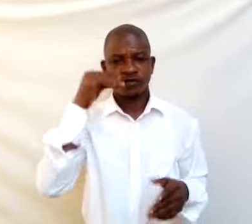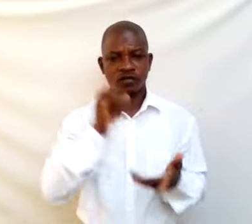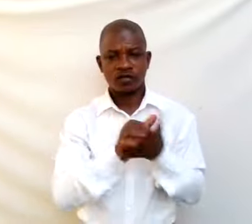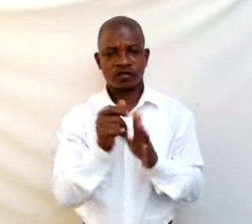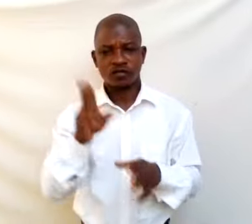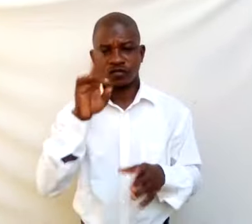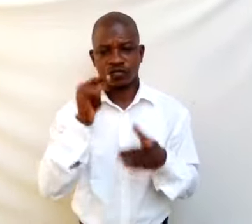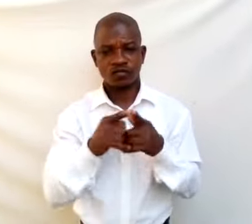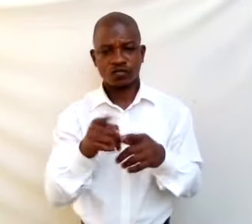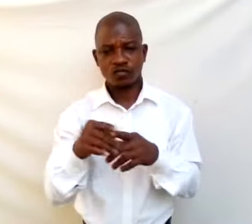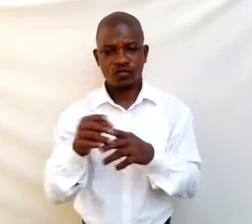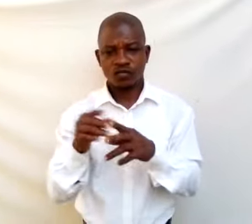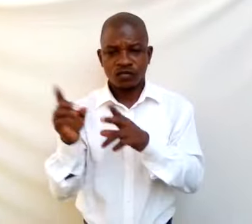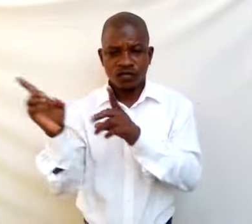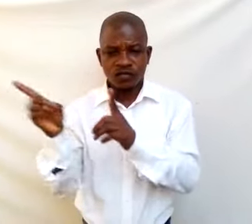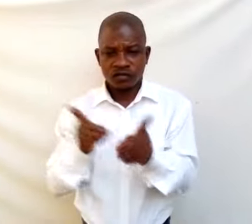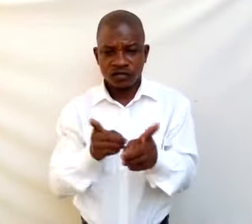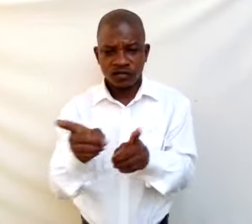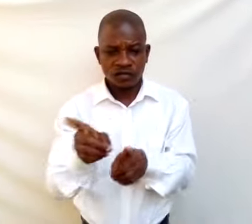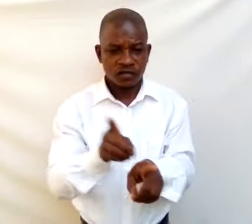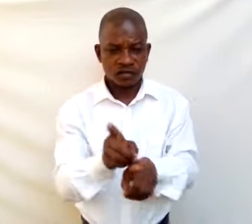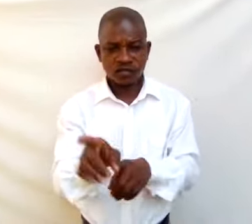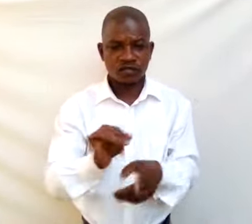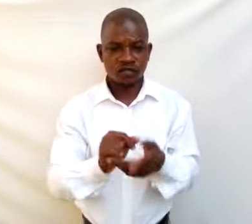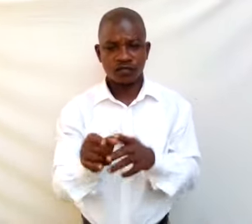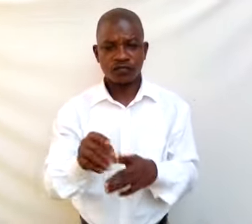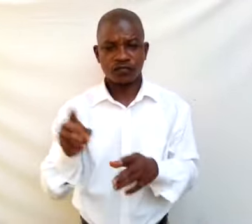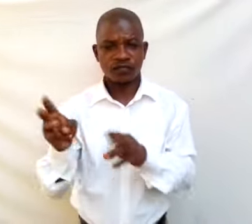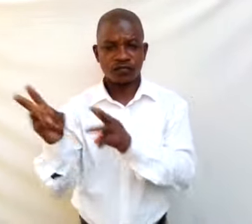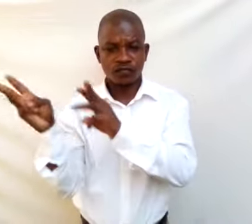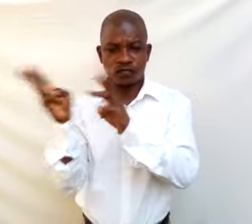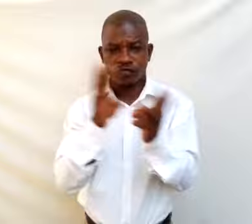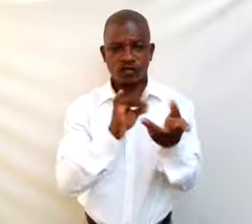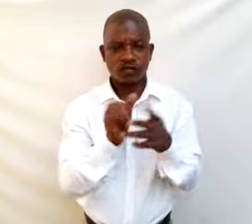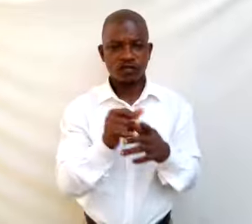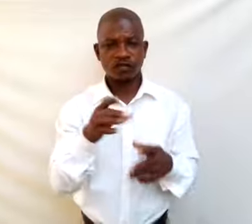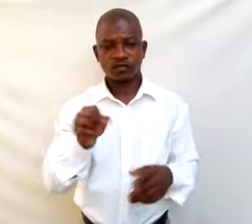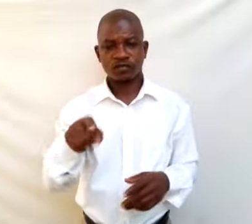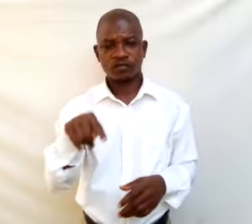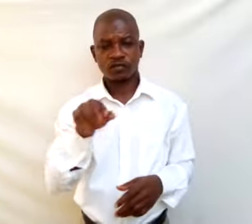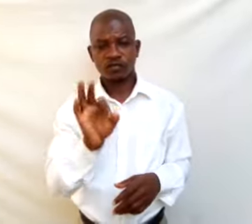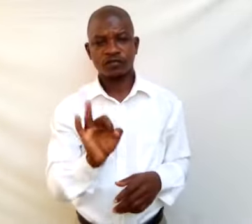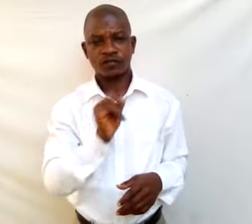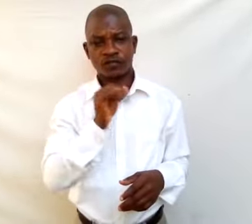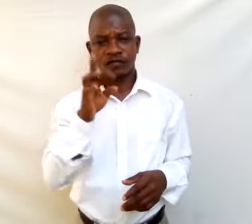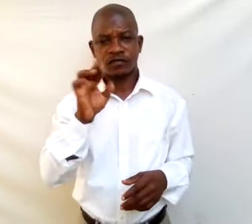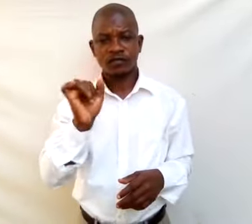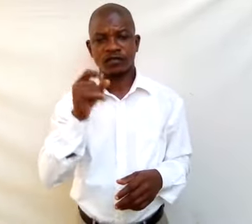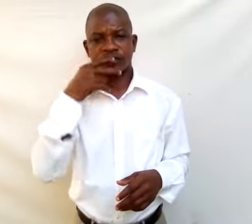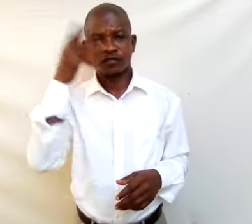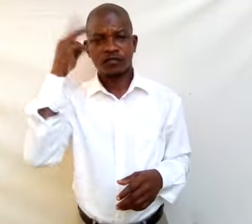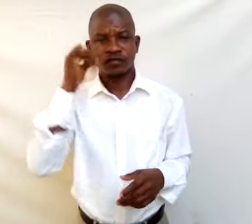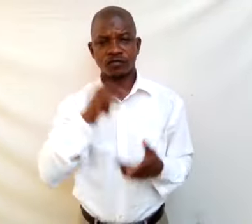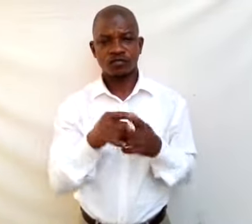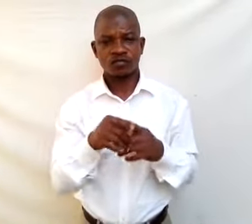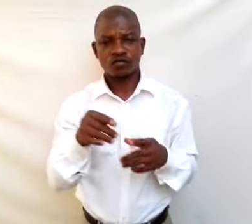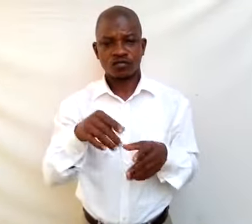the direction of wind. Specimen F rain gauge is used to measure amount